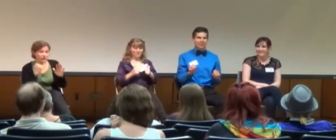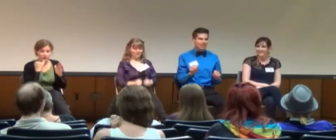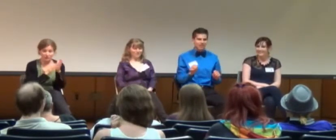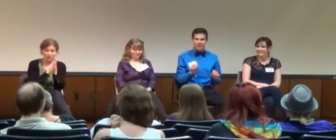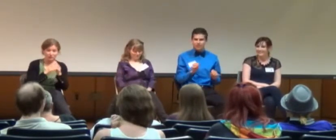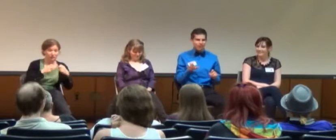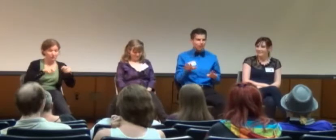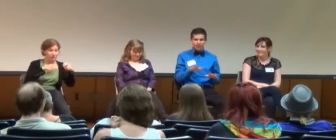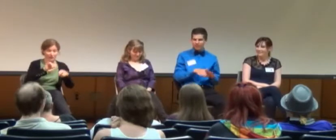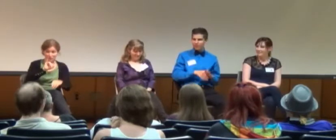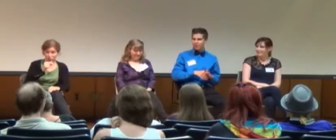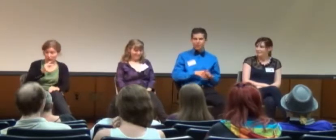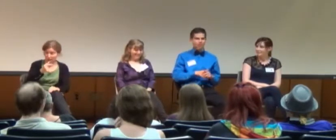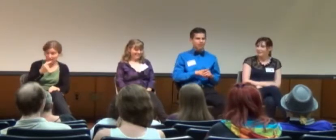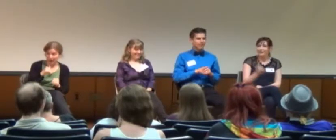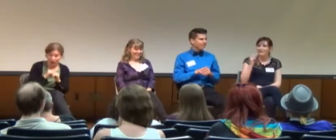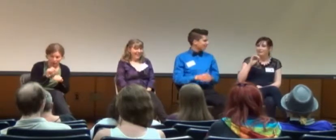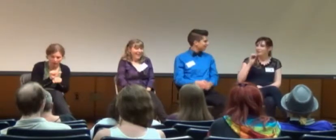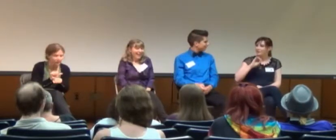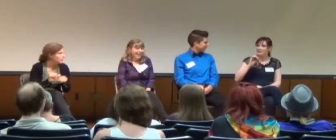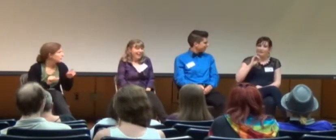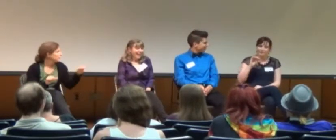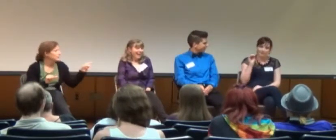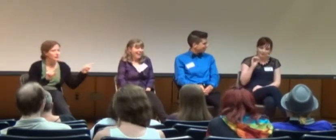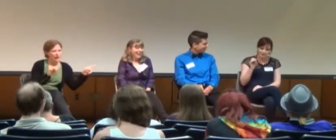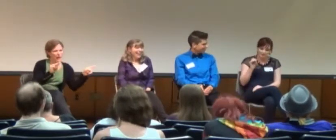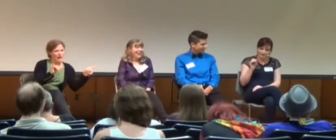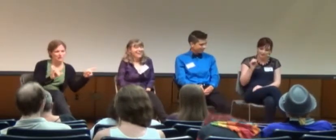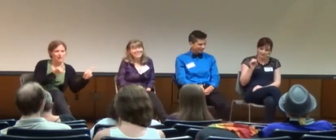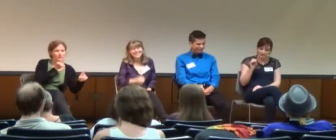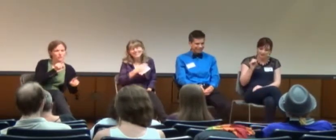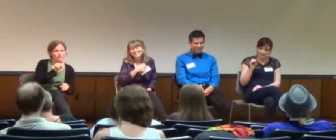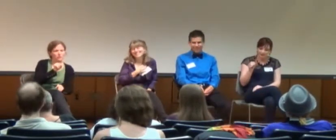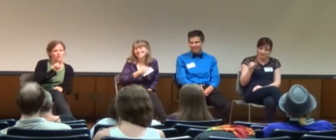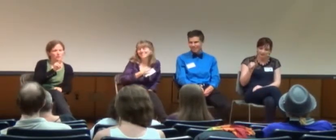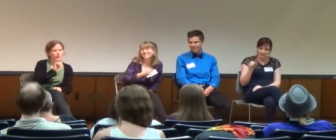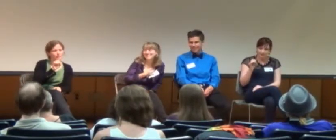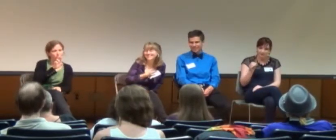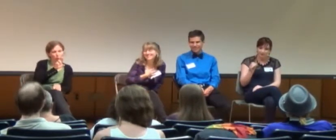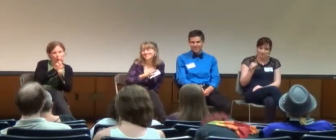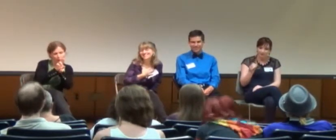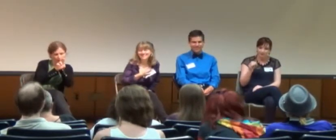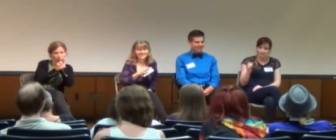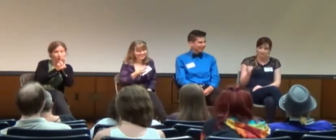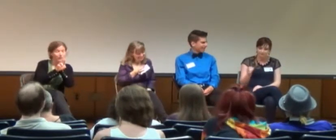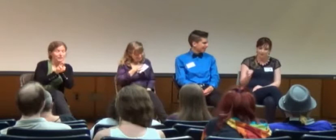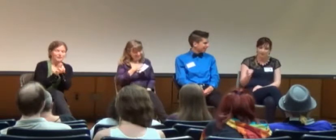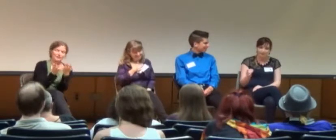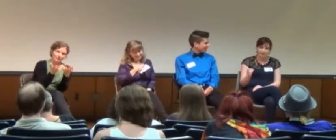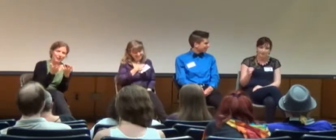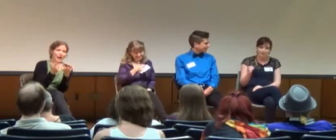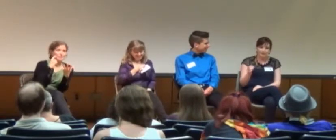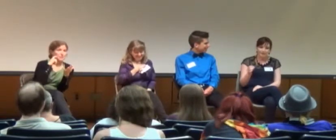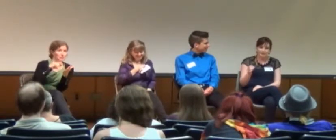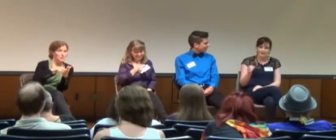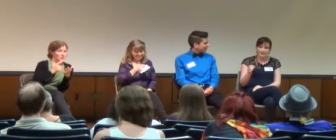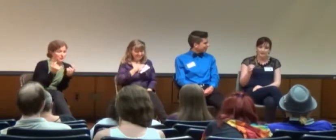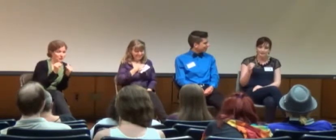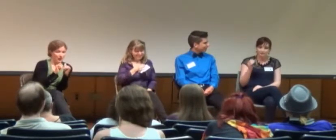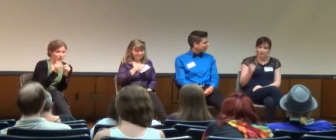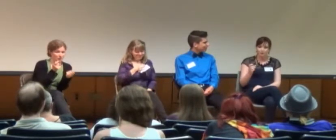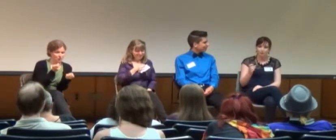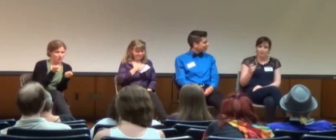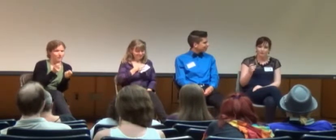to put those on Instagram, I don't know if that's how it works. But yeah, Tumblr's, Tumblr's, the art of Tumblr, I've found, is